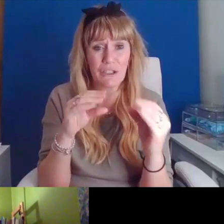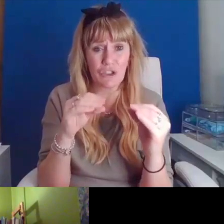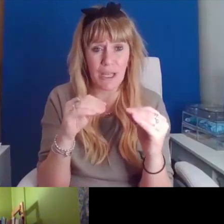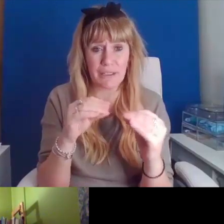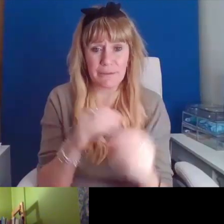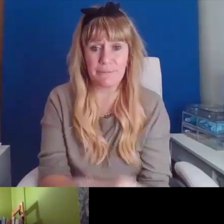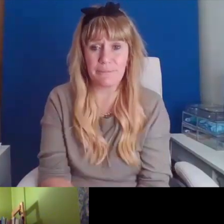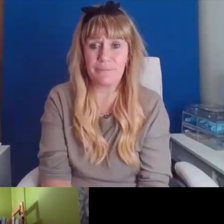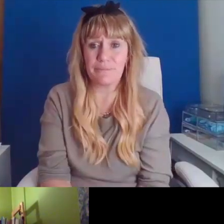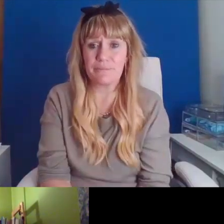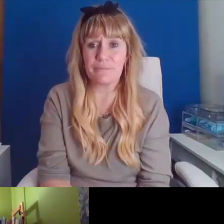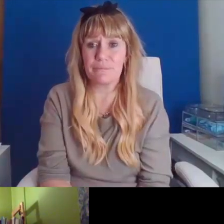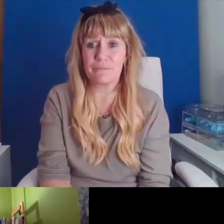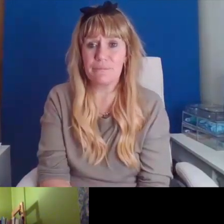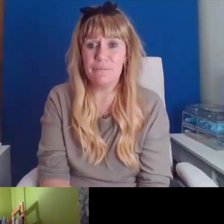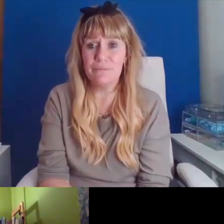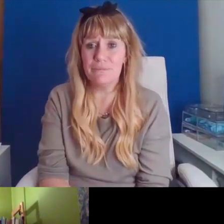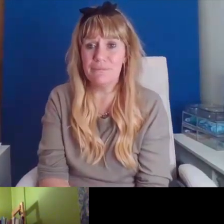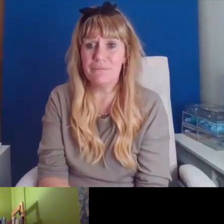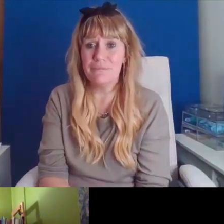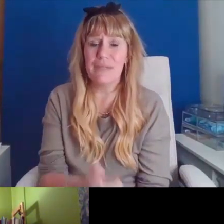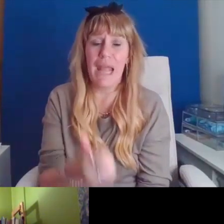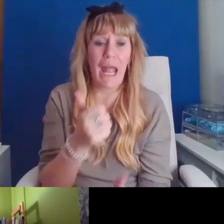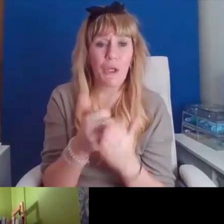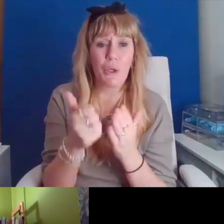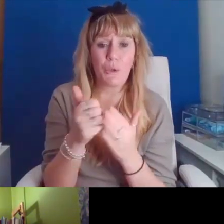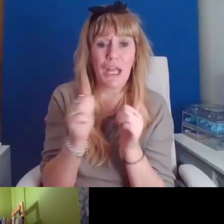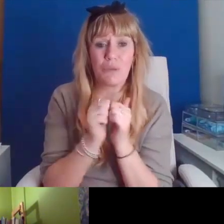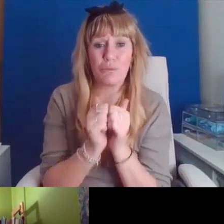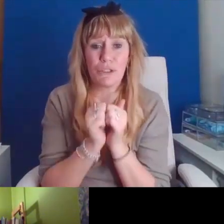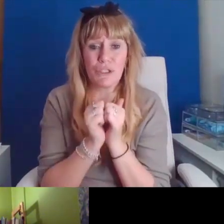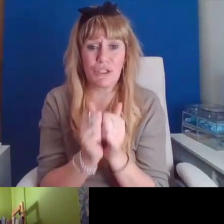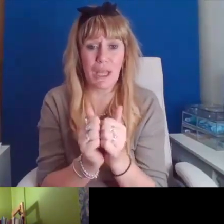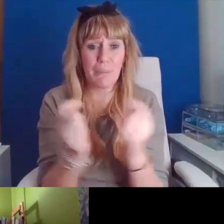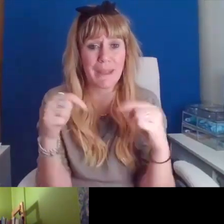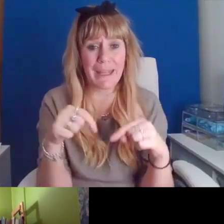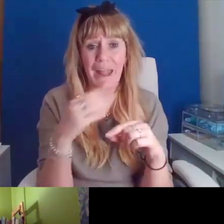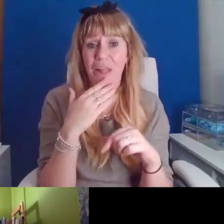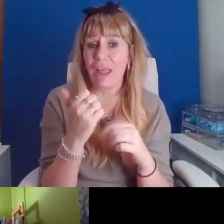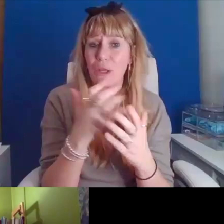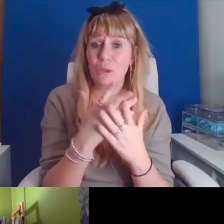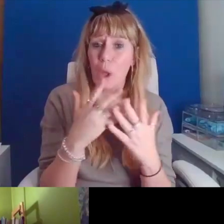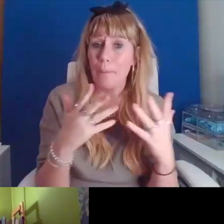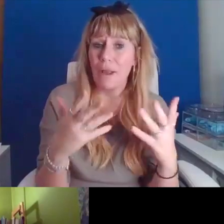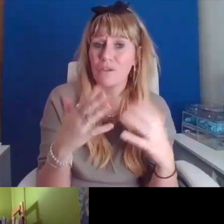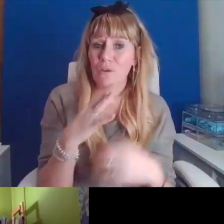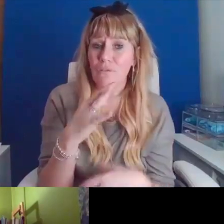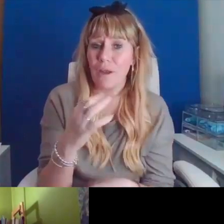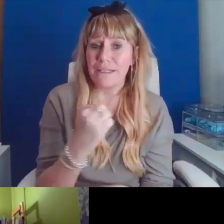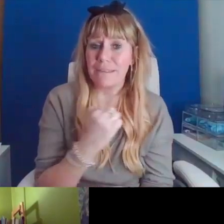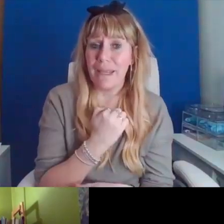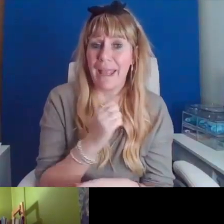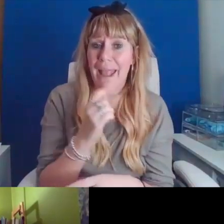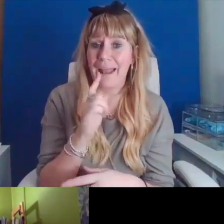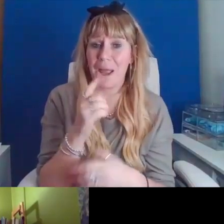And yeah, I just hugely appreciate being here. Thank you so much for inviting me. I can't wait to hear everyone else.